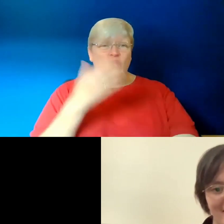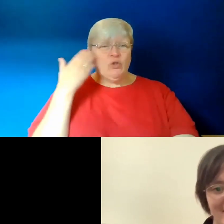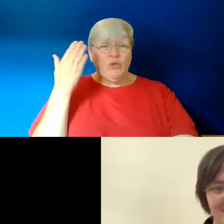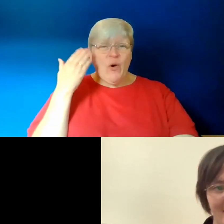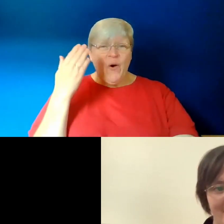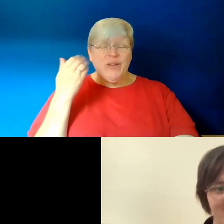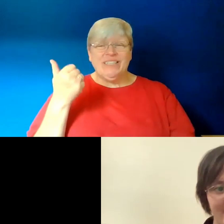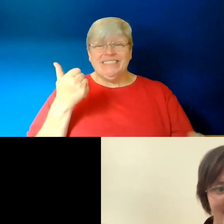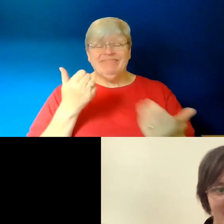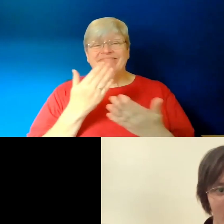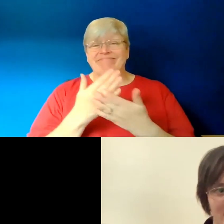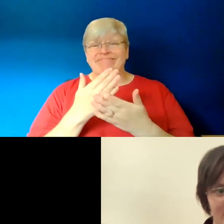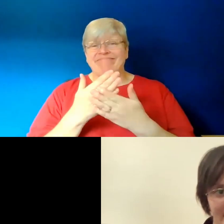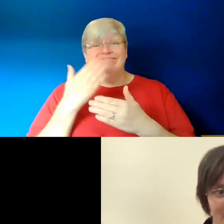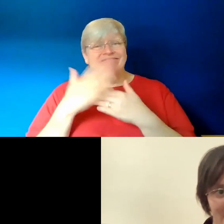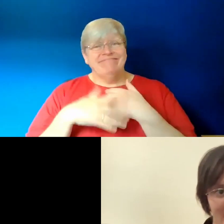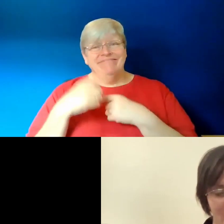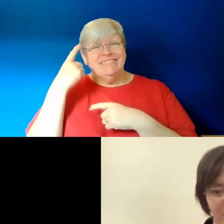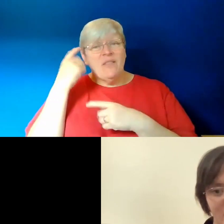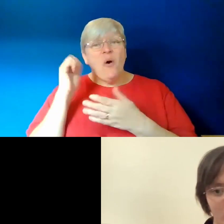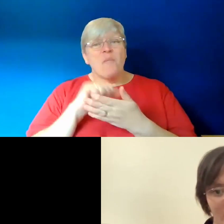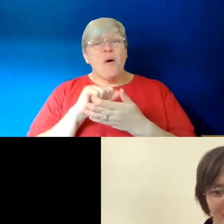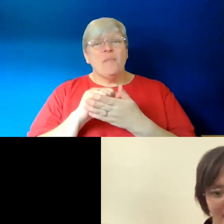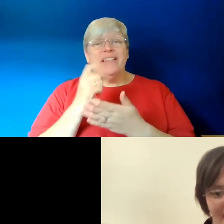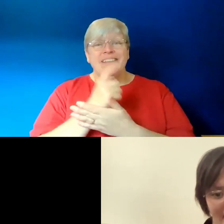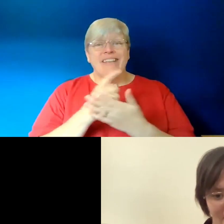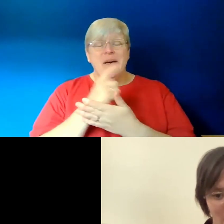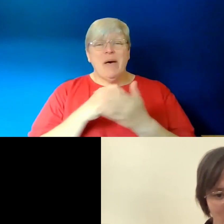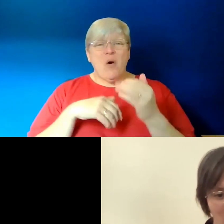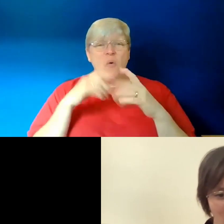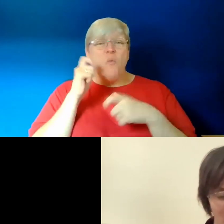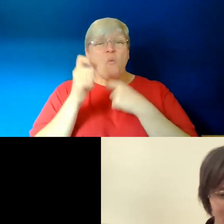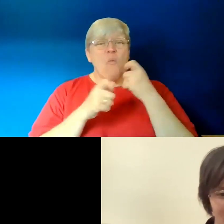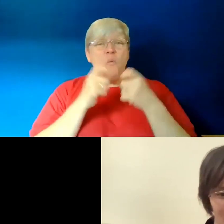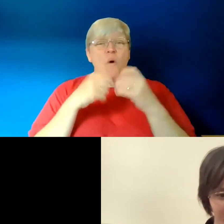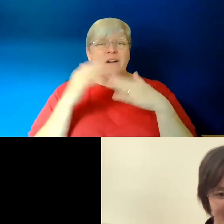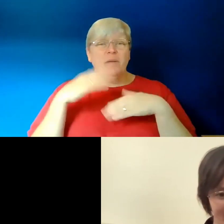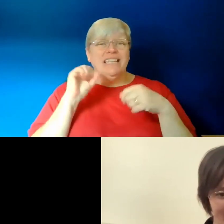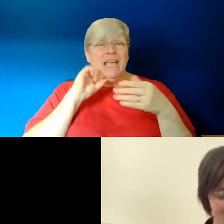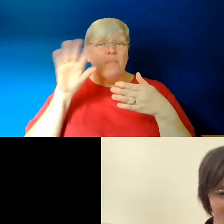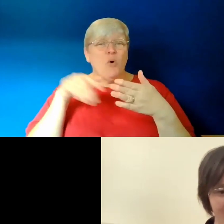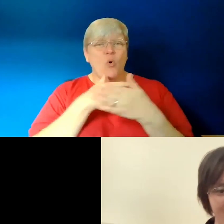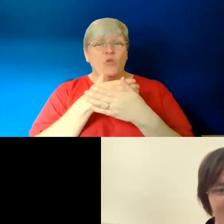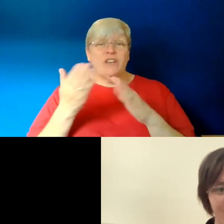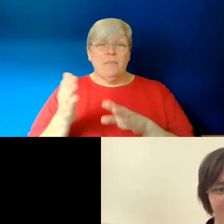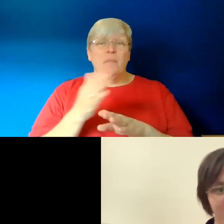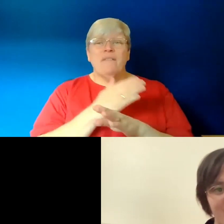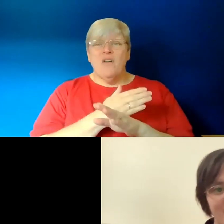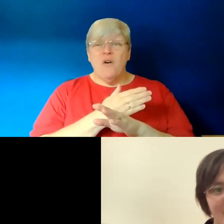Because I, because I had really never thought properly about world building in poetry before, specifically not